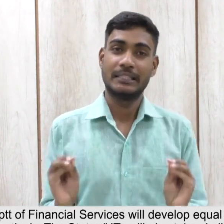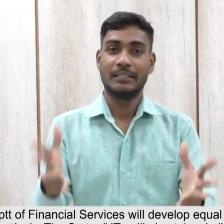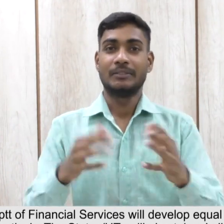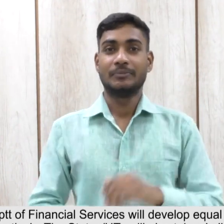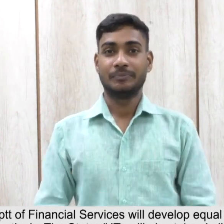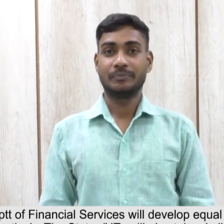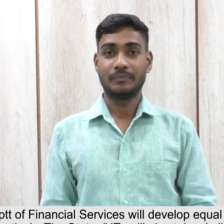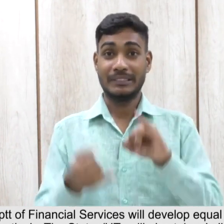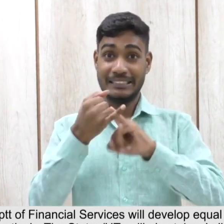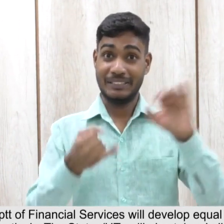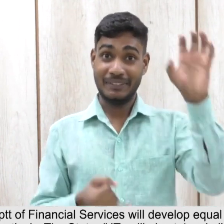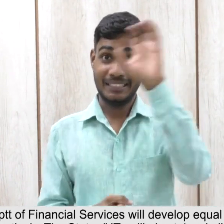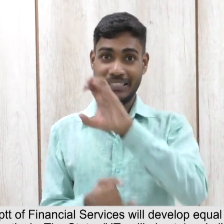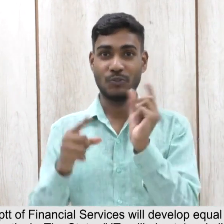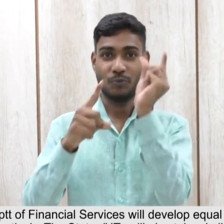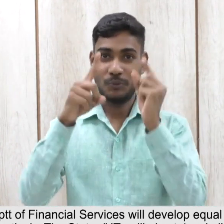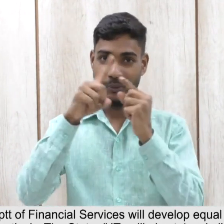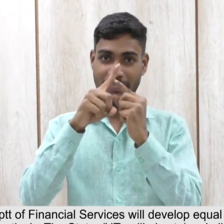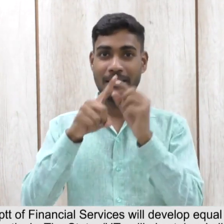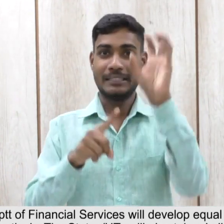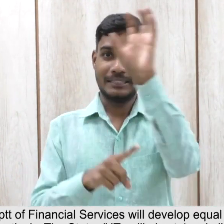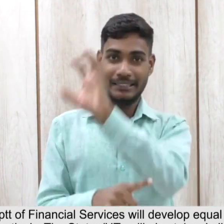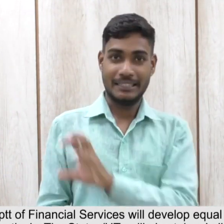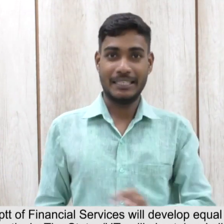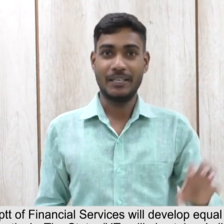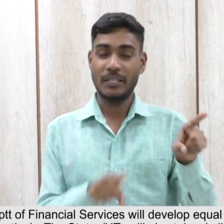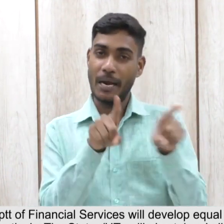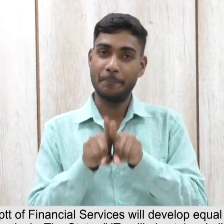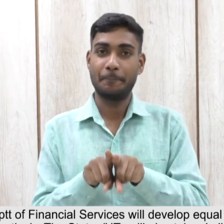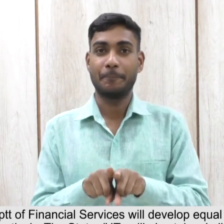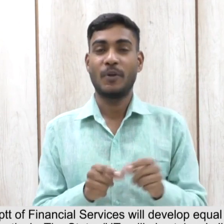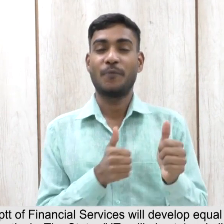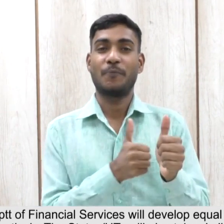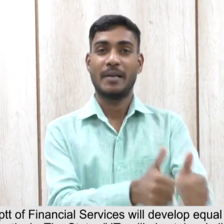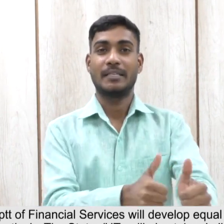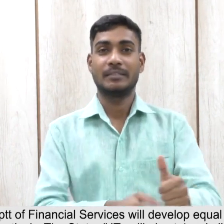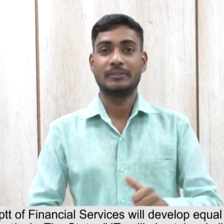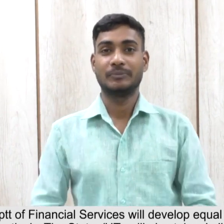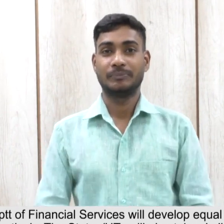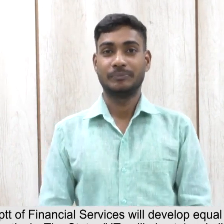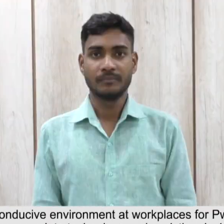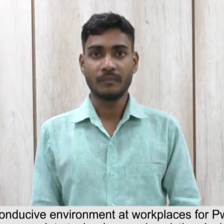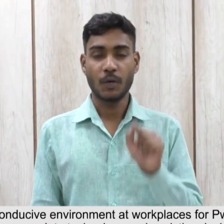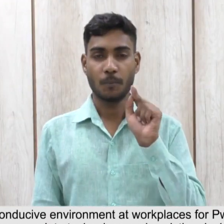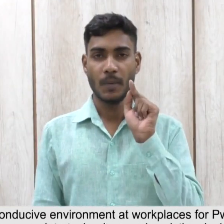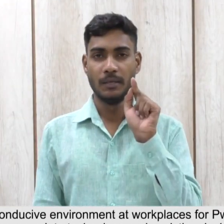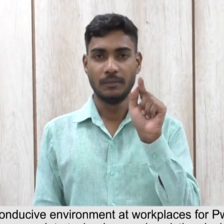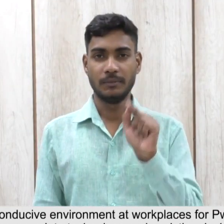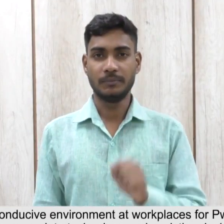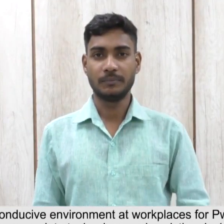for CPSUs and PSFIs respectively. The states and union territories will also take similar steps in this regard. With